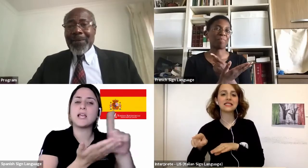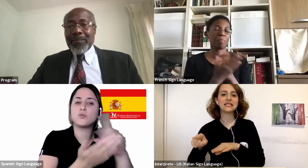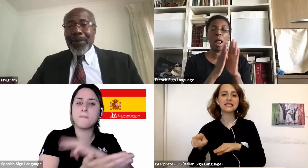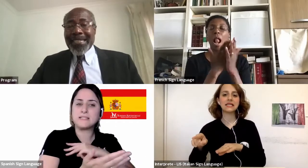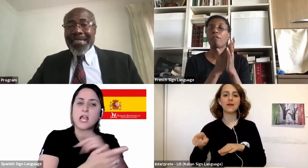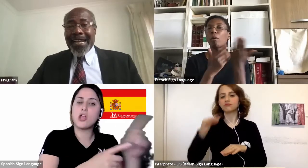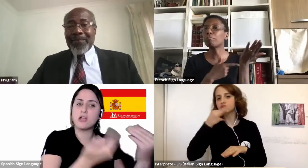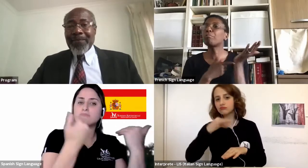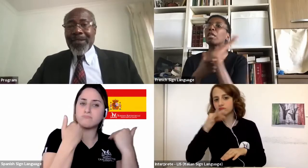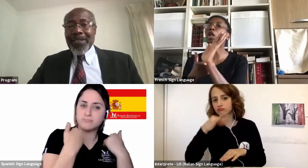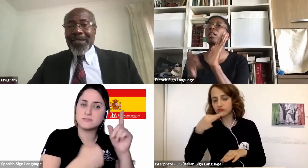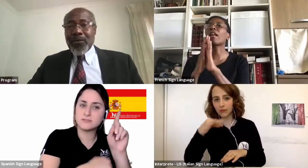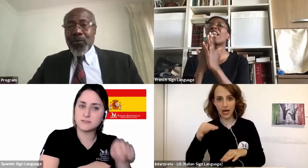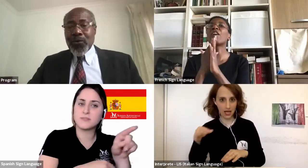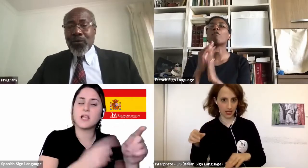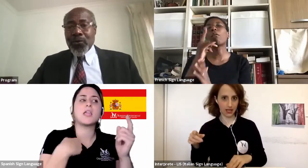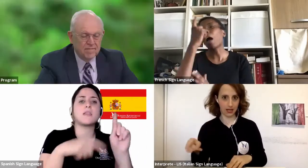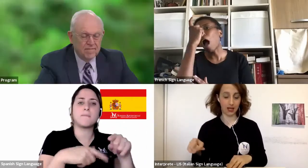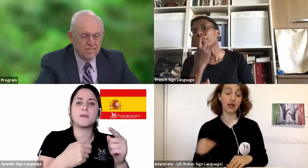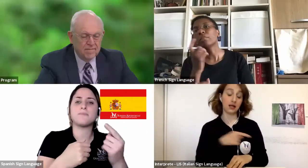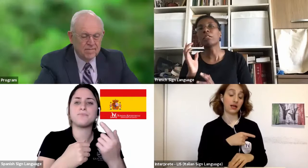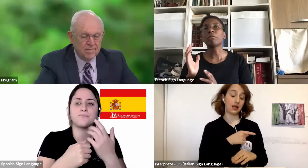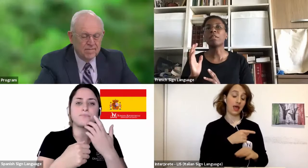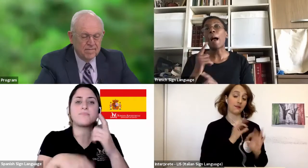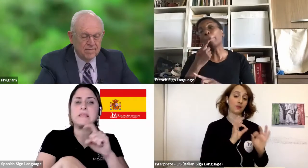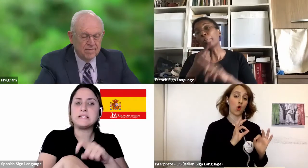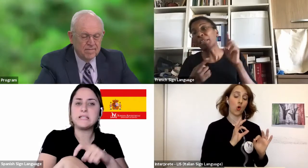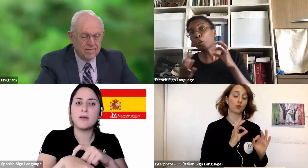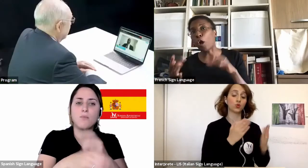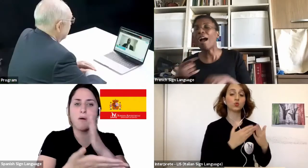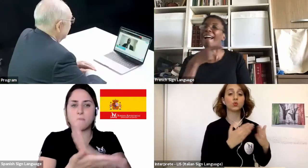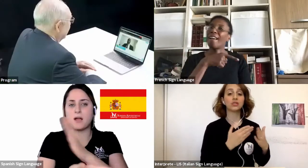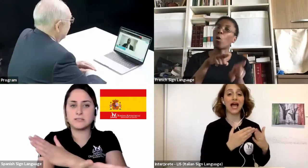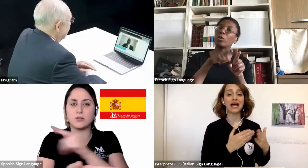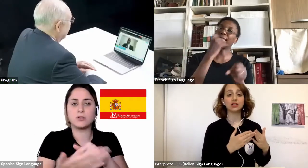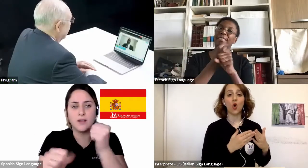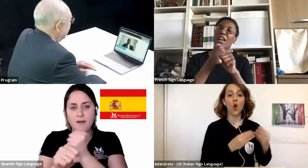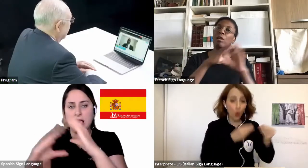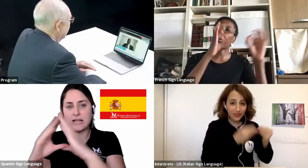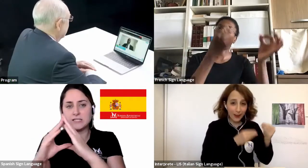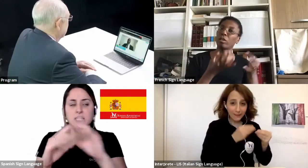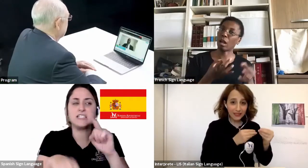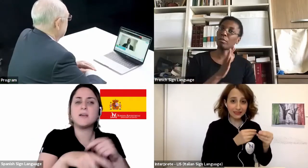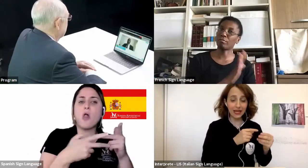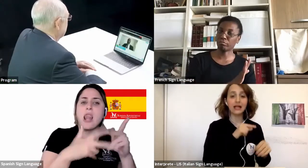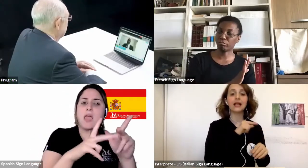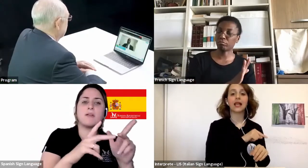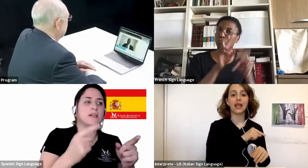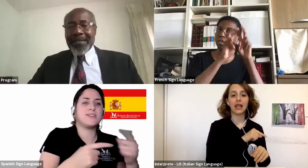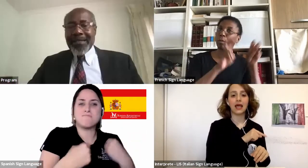but part-time she would do this literature evangelism. So she made that appointment